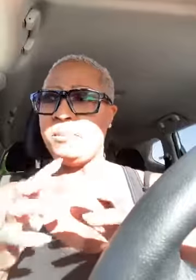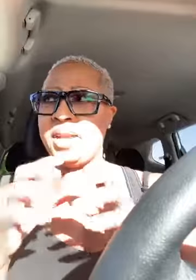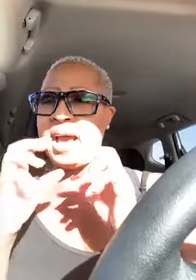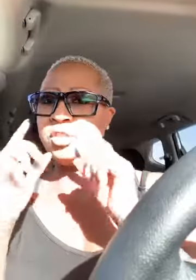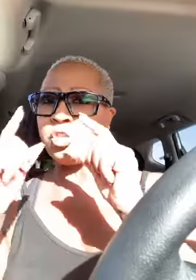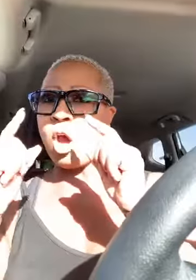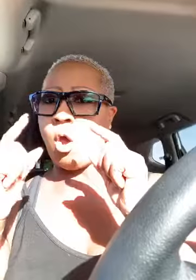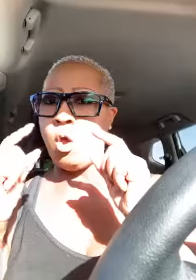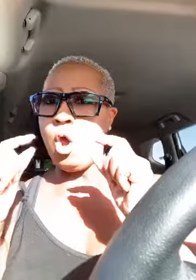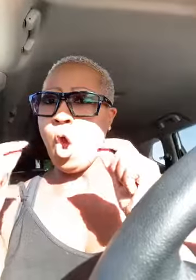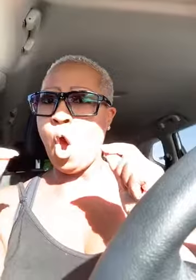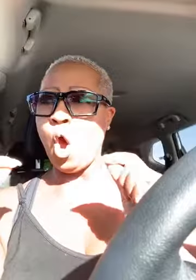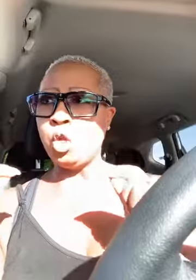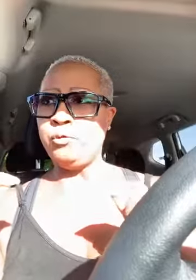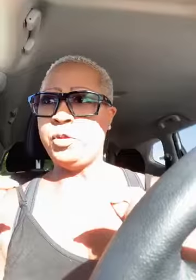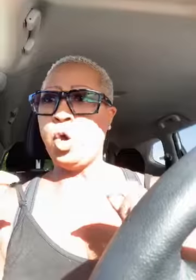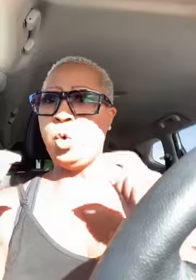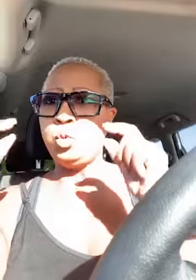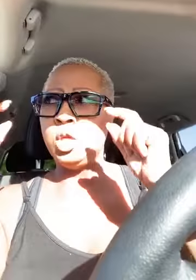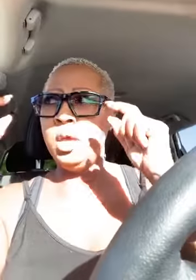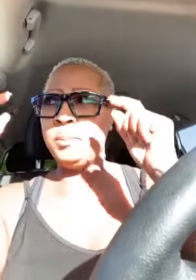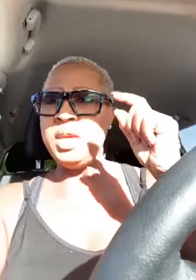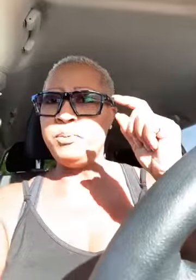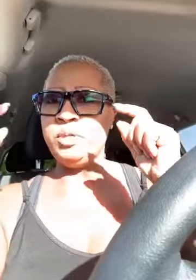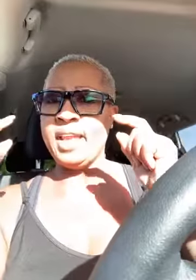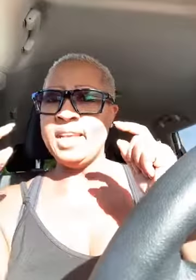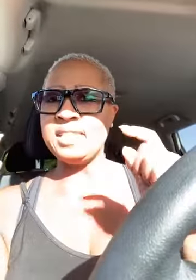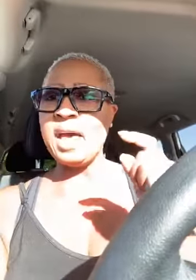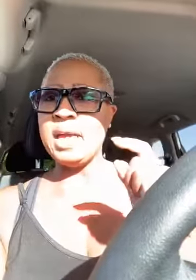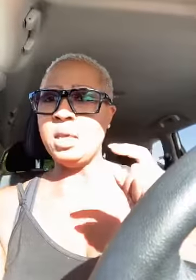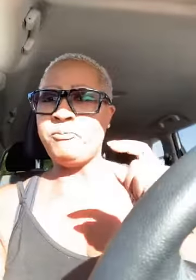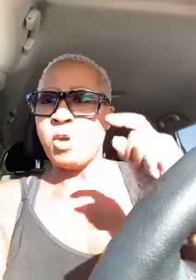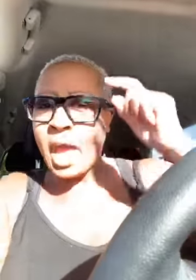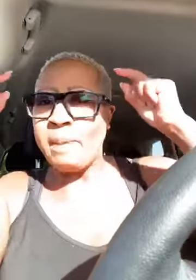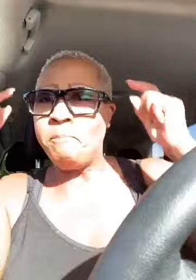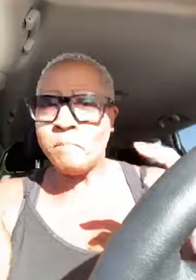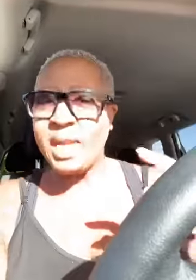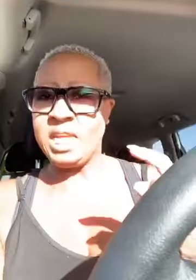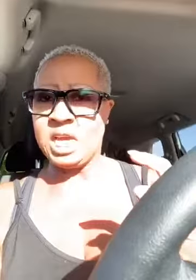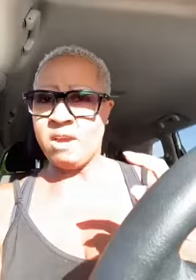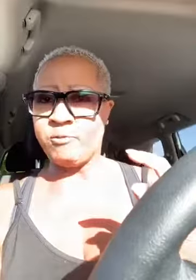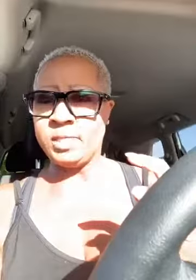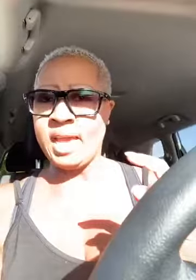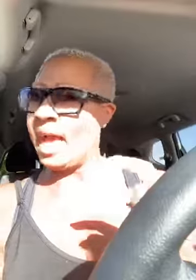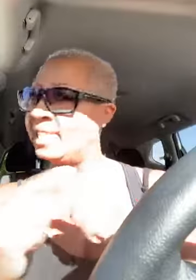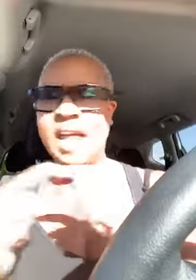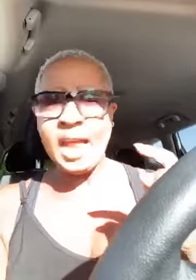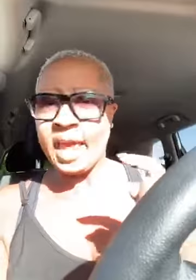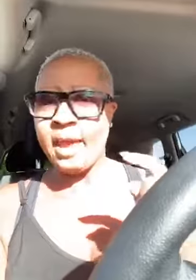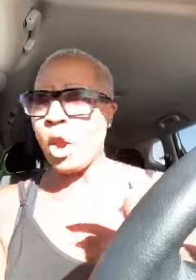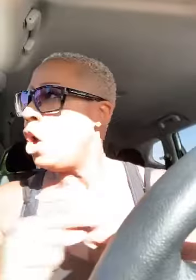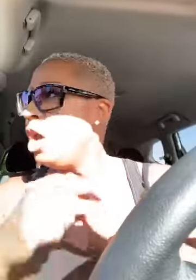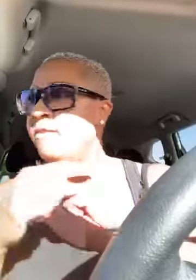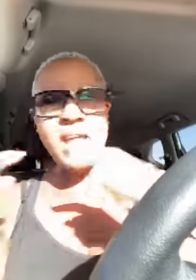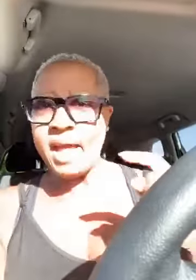up and i saw all of those people that had signed up for a money conference guys not hair not